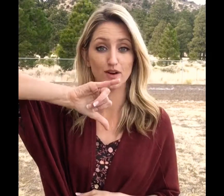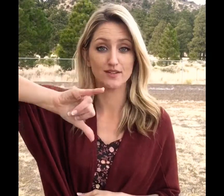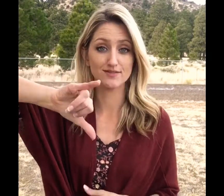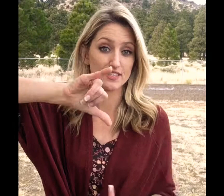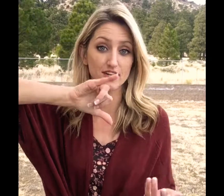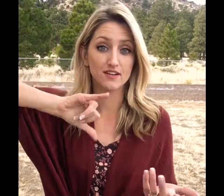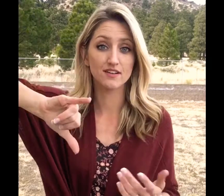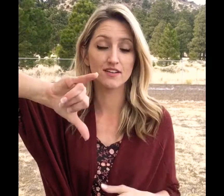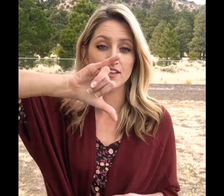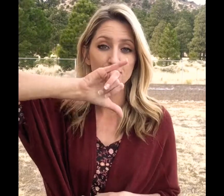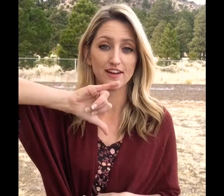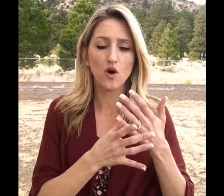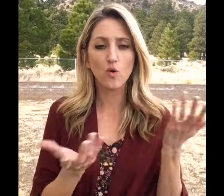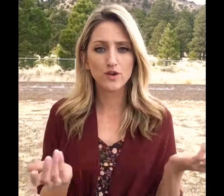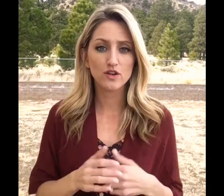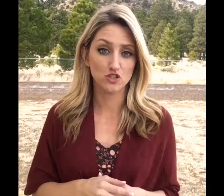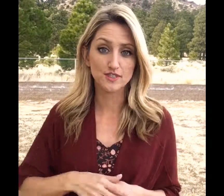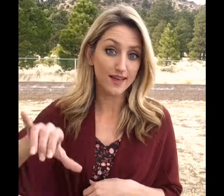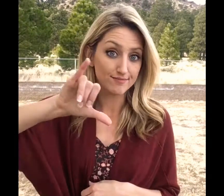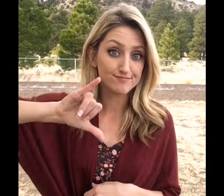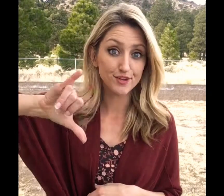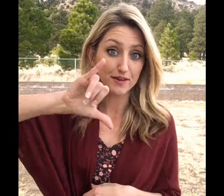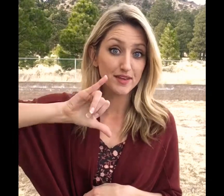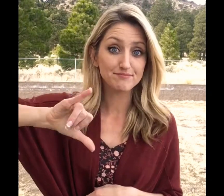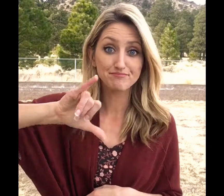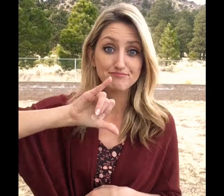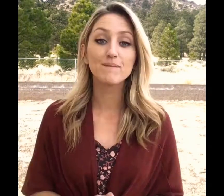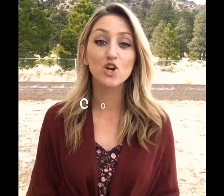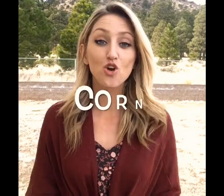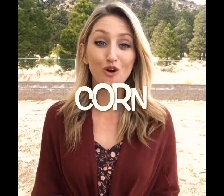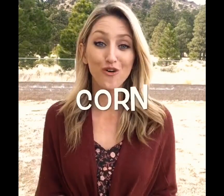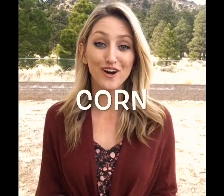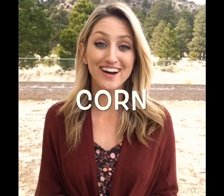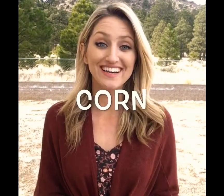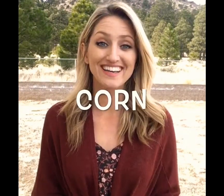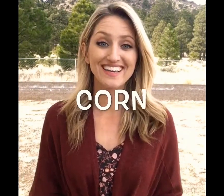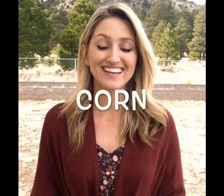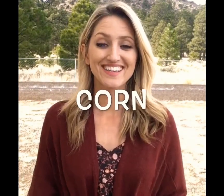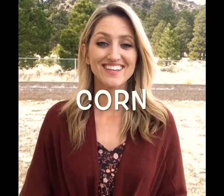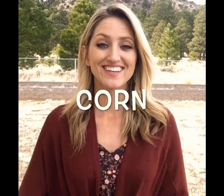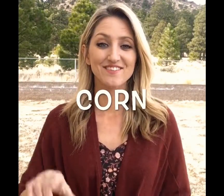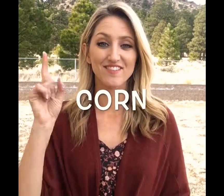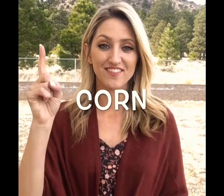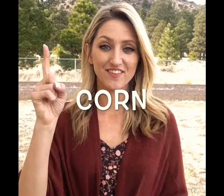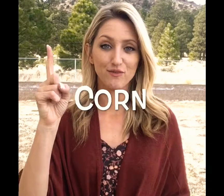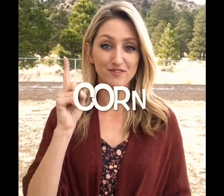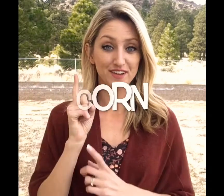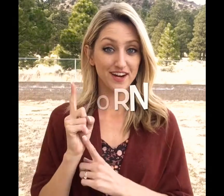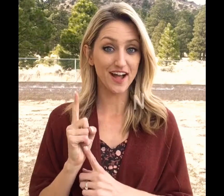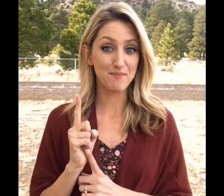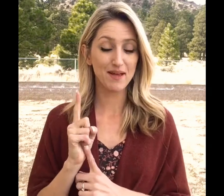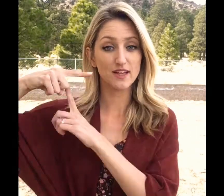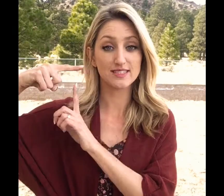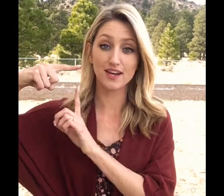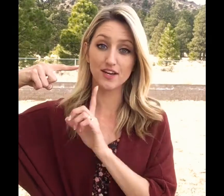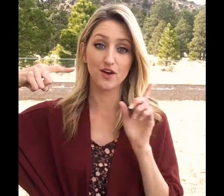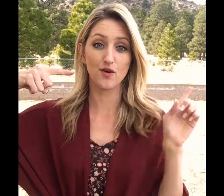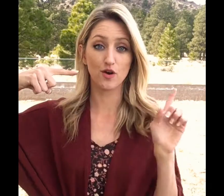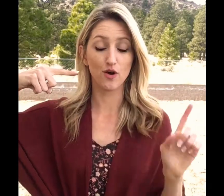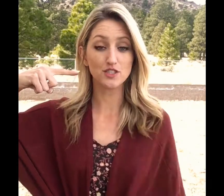dinner. Great. Or you can just say gravy. Corn. One finger up. It's gonna go across